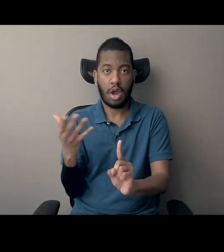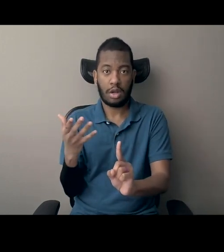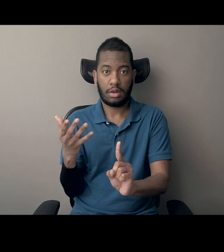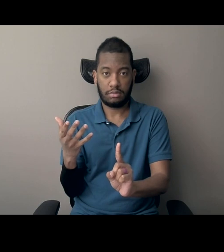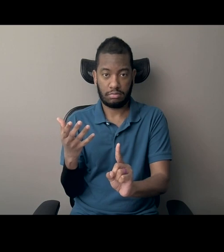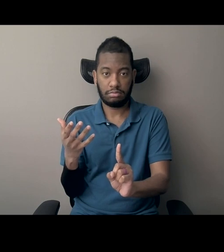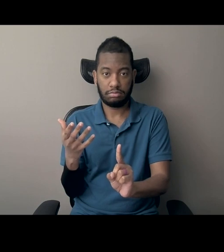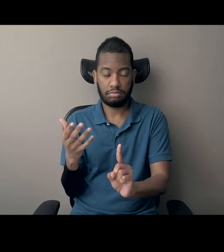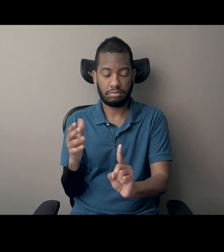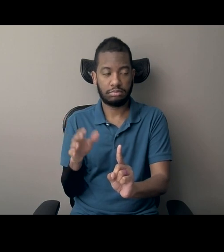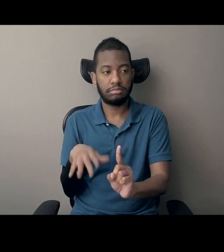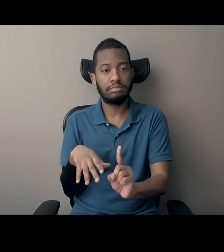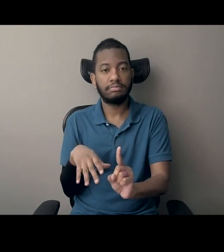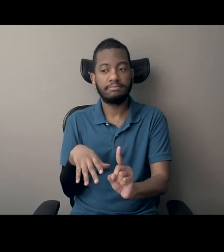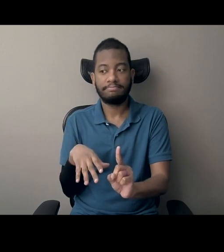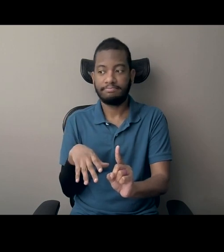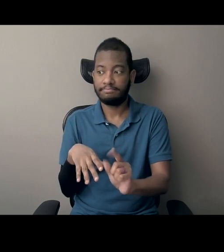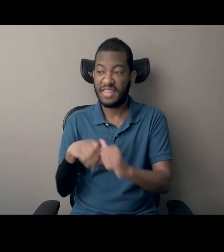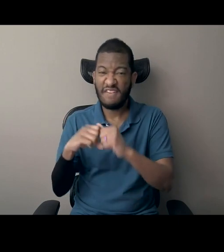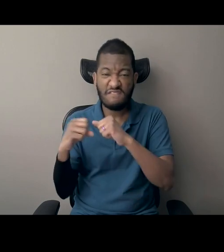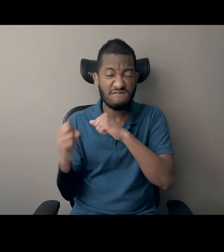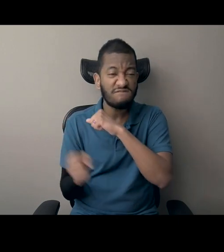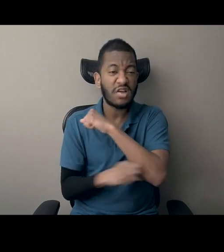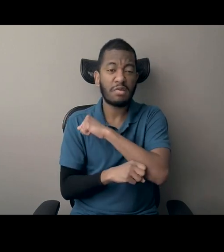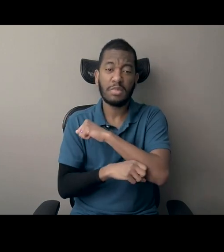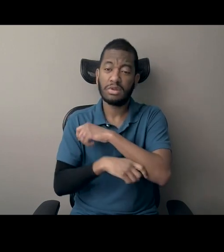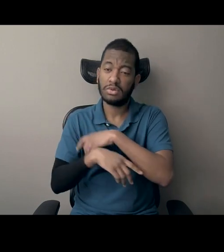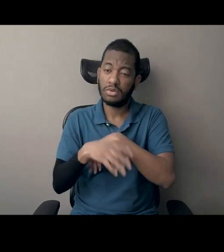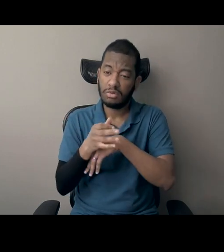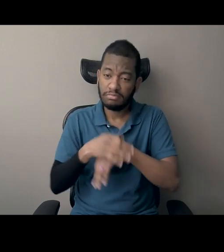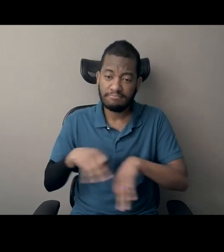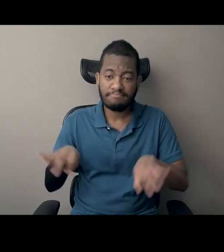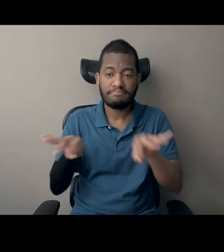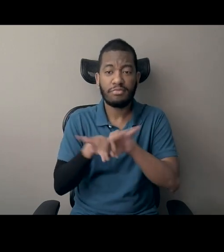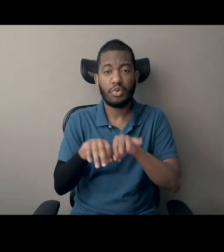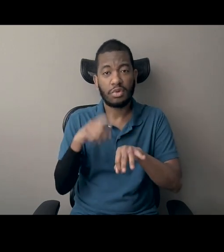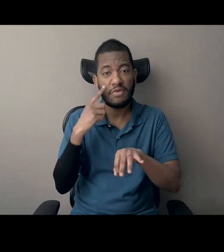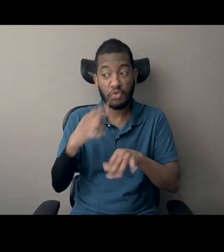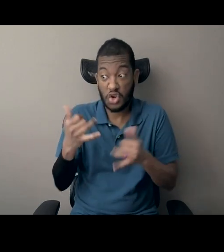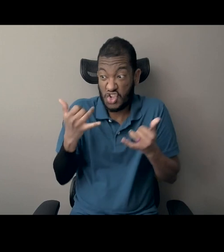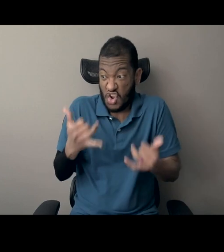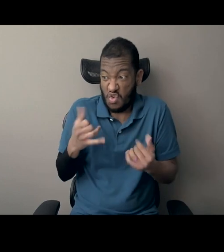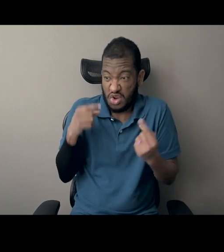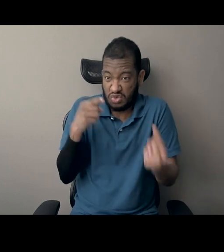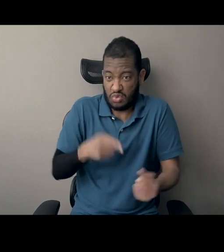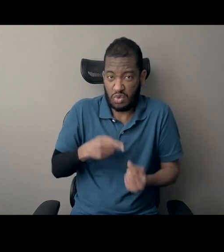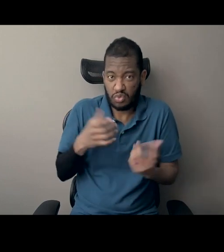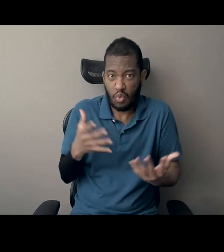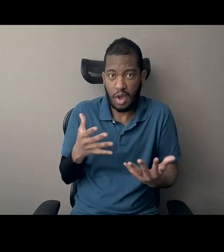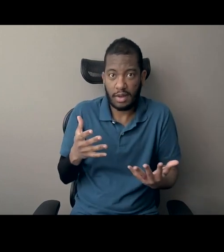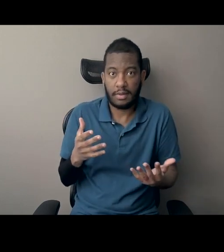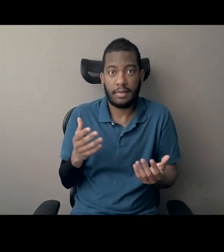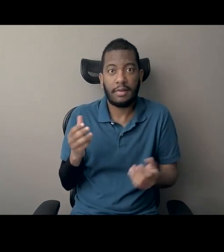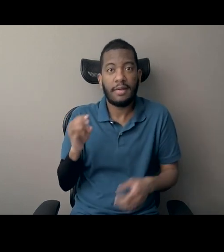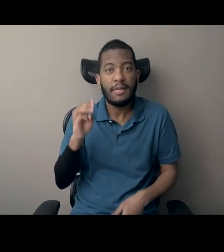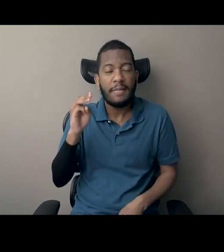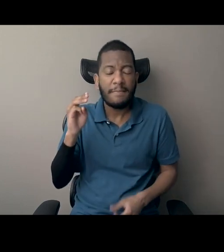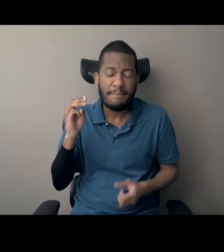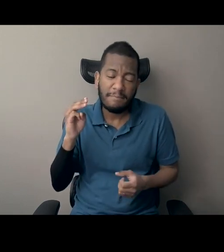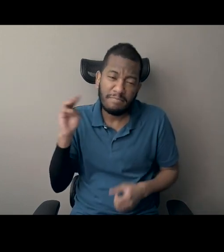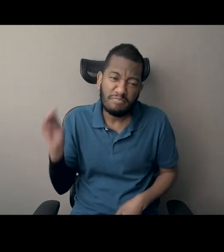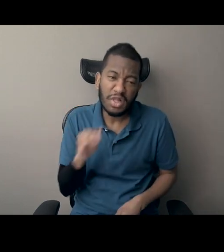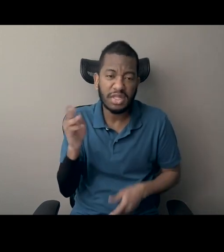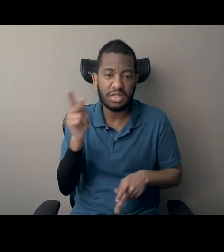and actually, you know, fundamental to these struggles over the country's future. Millions of formerly enslaved people were actually